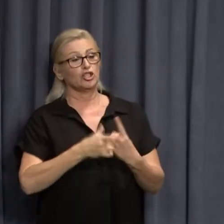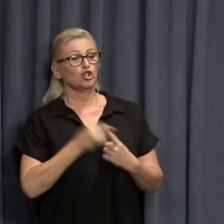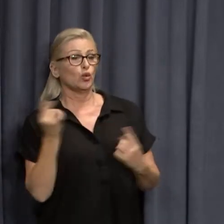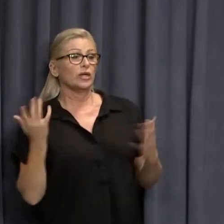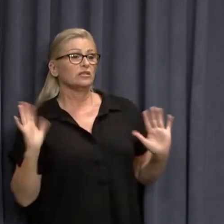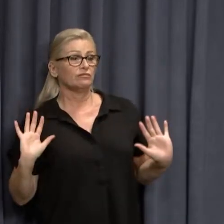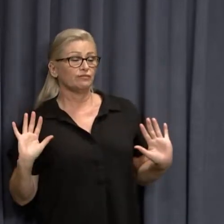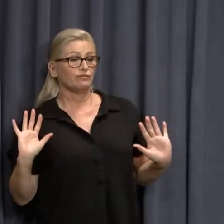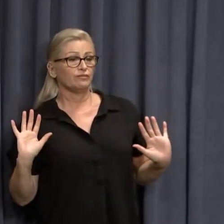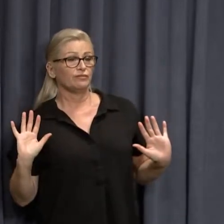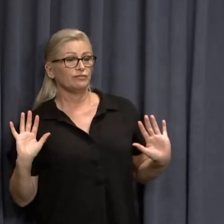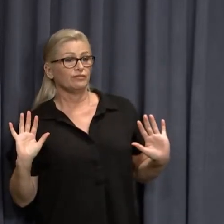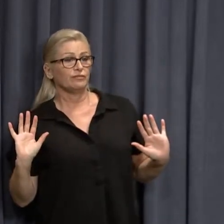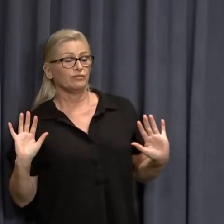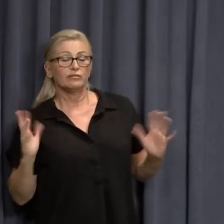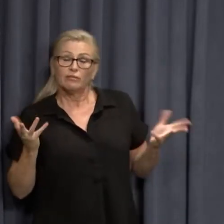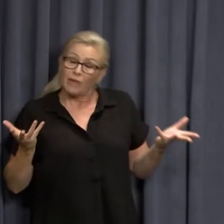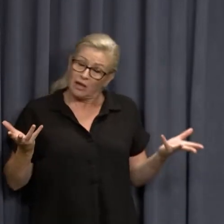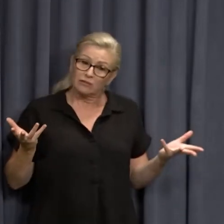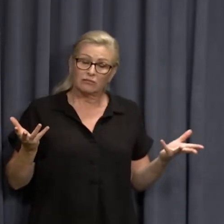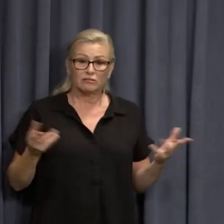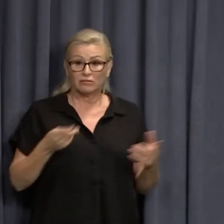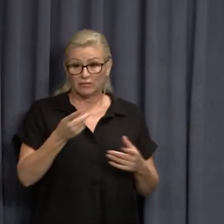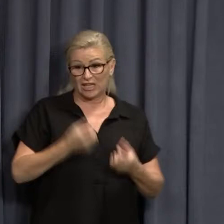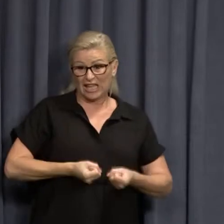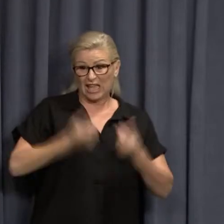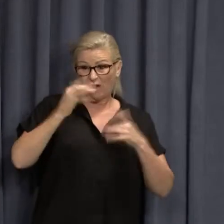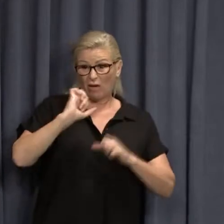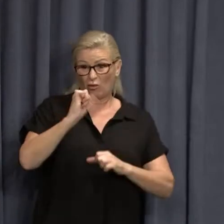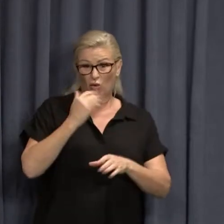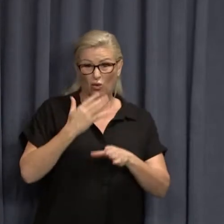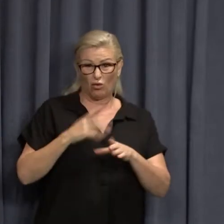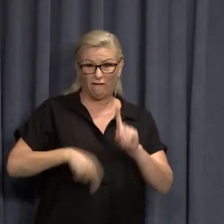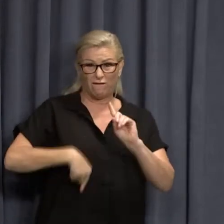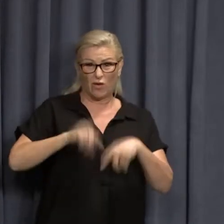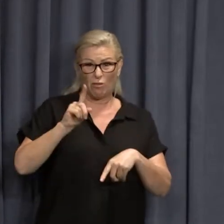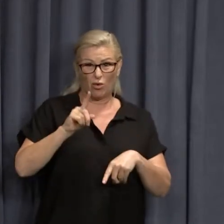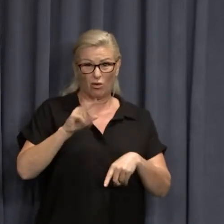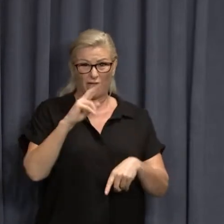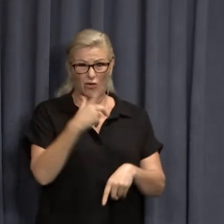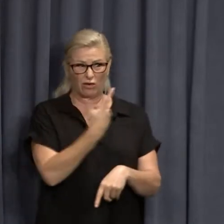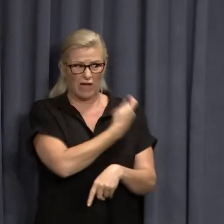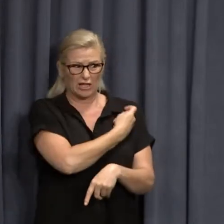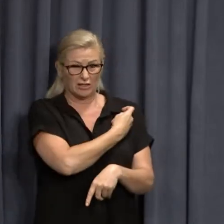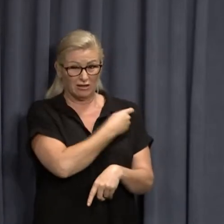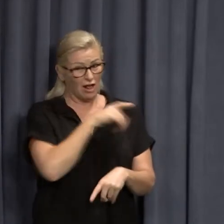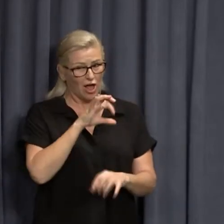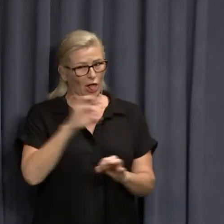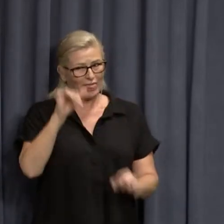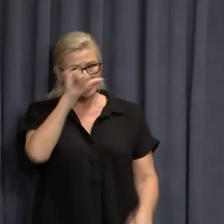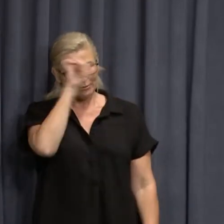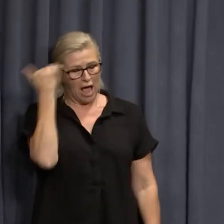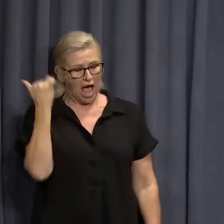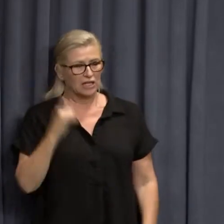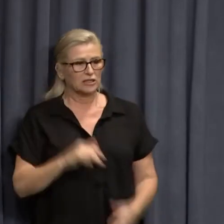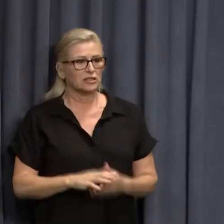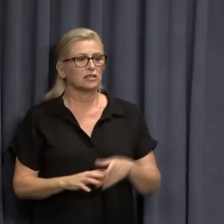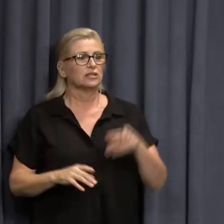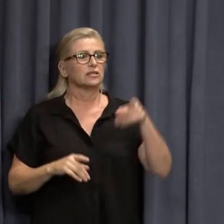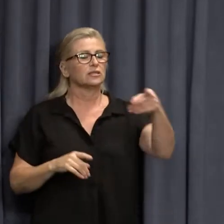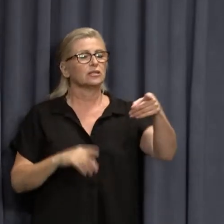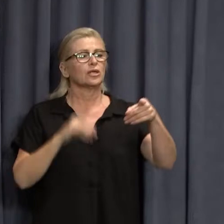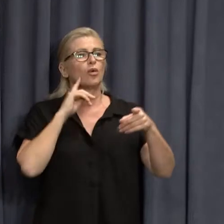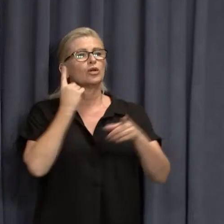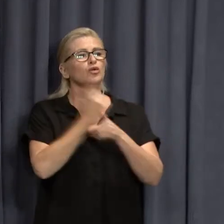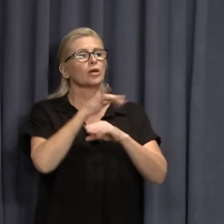choice. But, you know, giving up your football career for that, I don't think it's a wise decision. Turning to surfing then, the